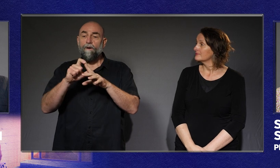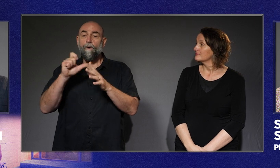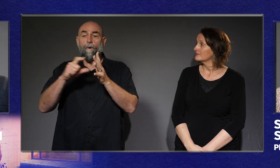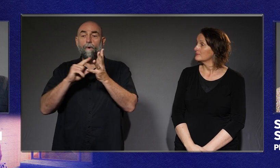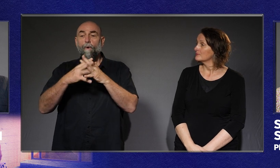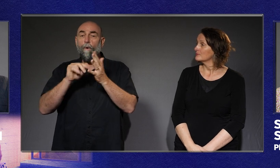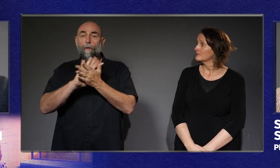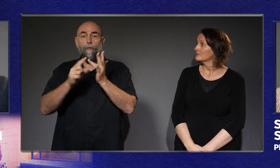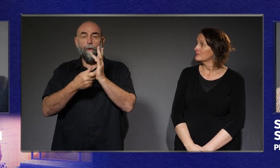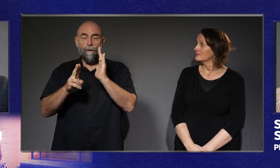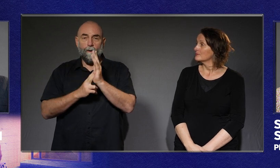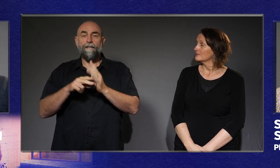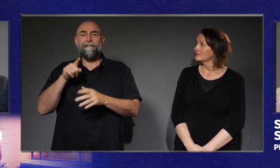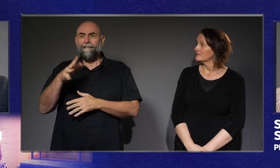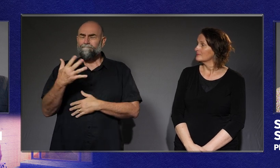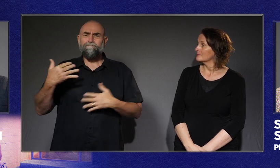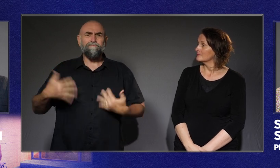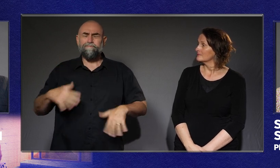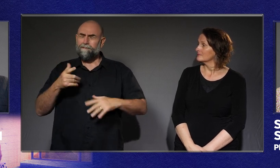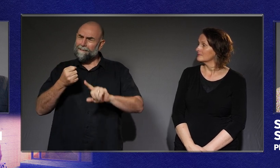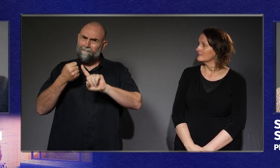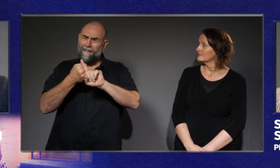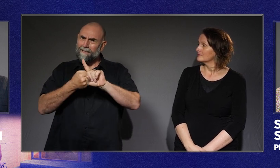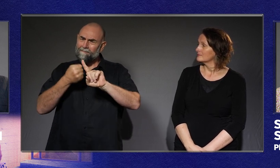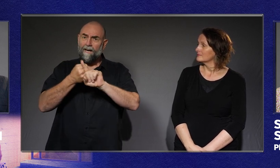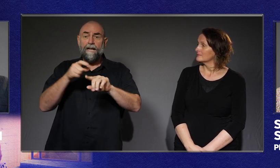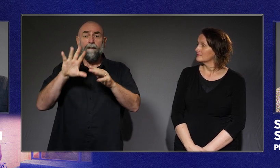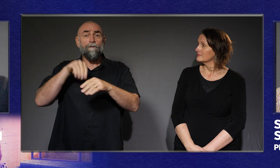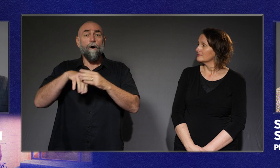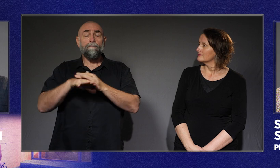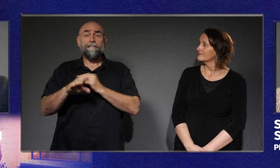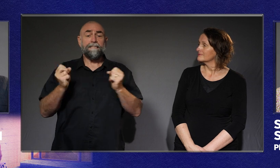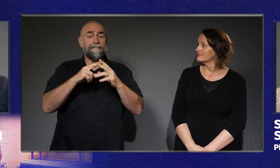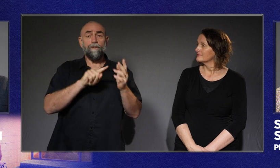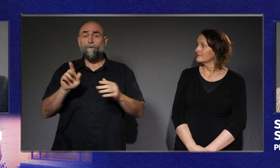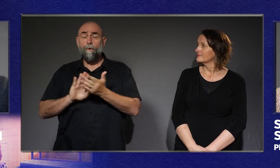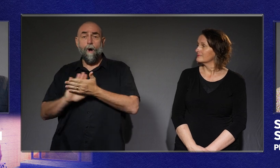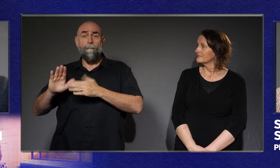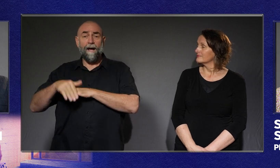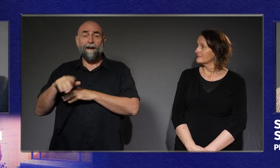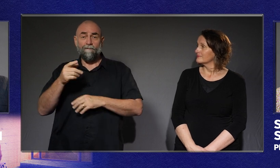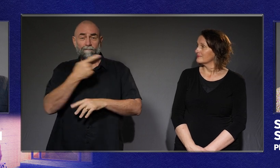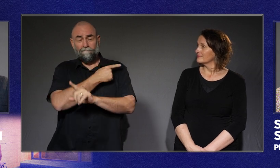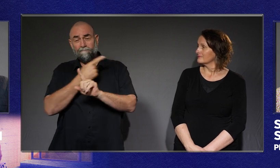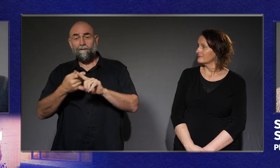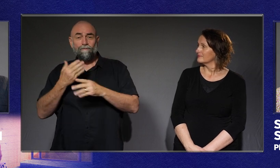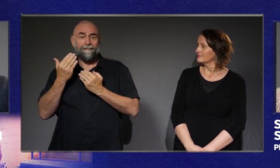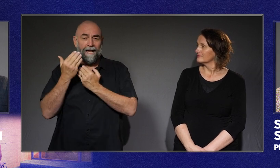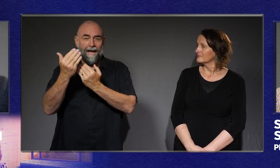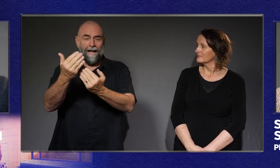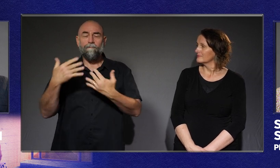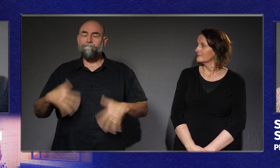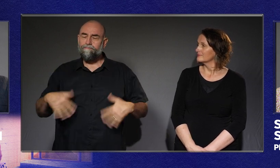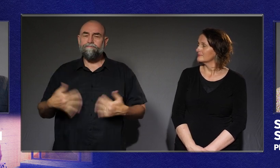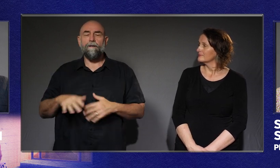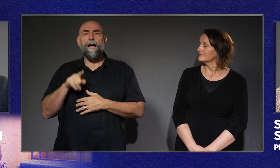years. He's a passionate disability advocate and has put his life on hold for years fighting for equality. He